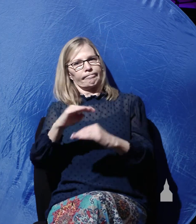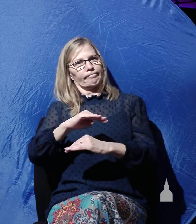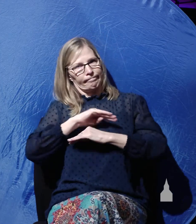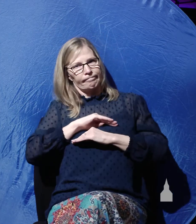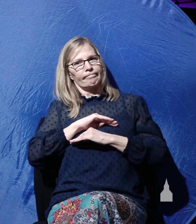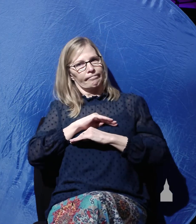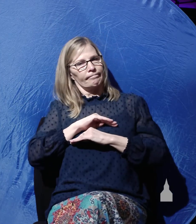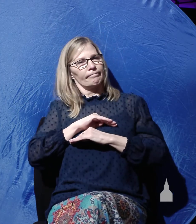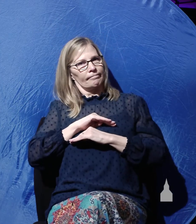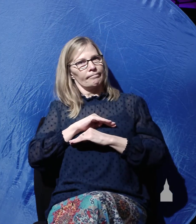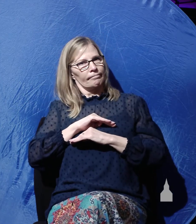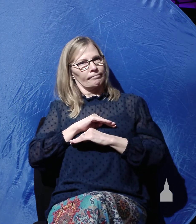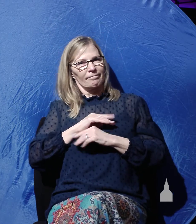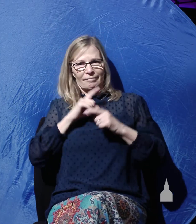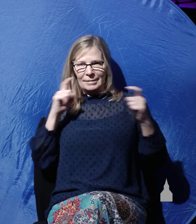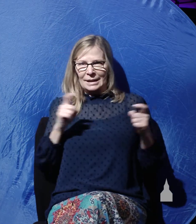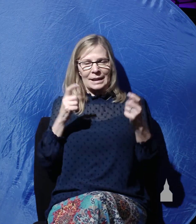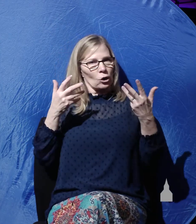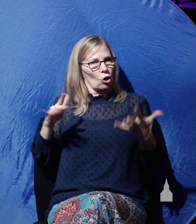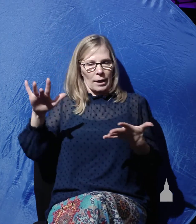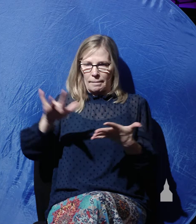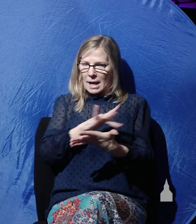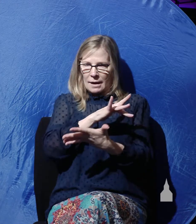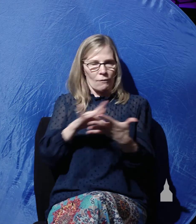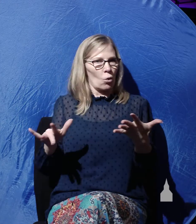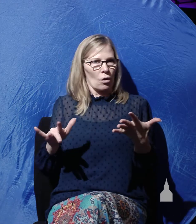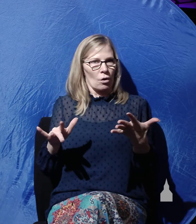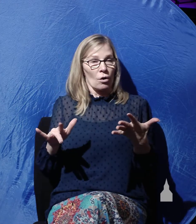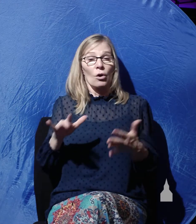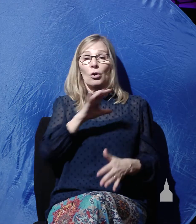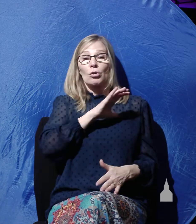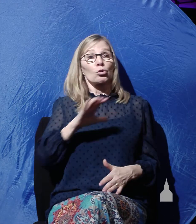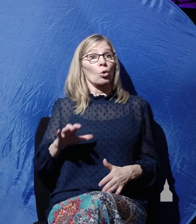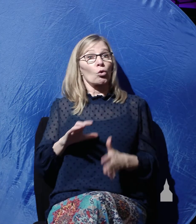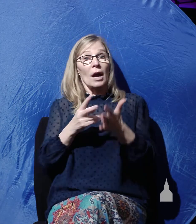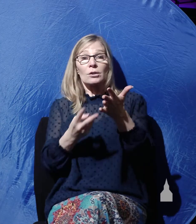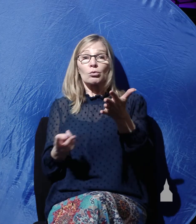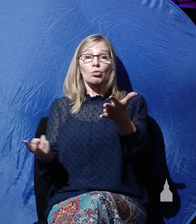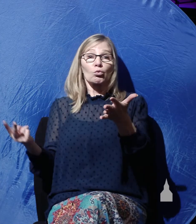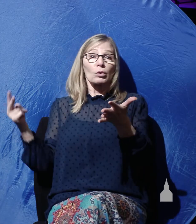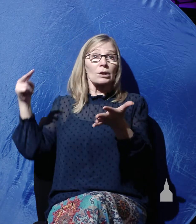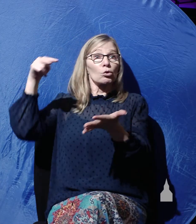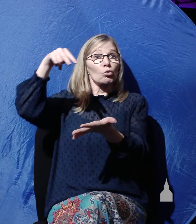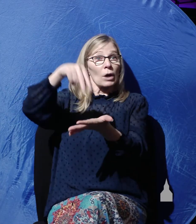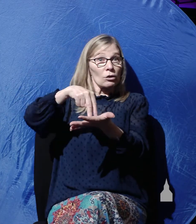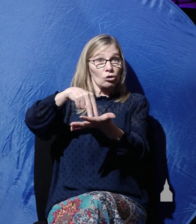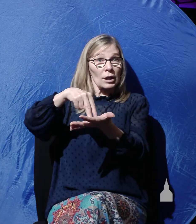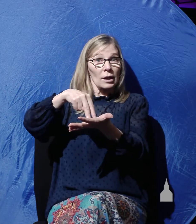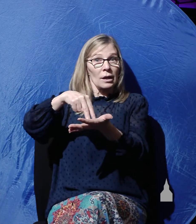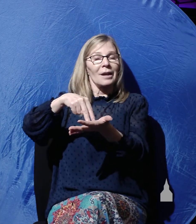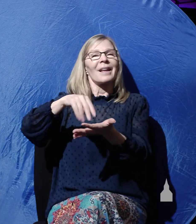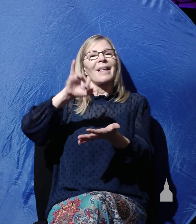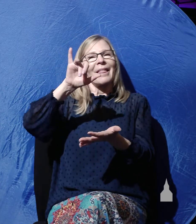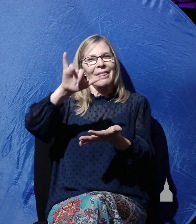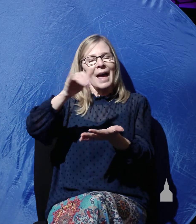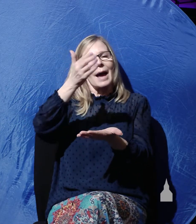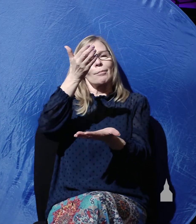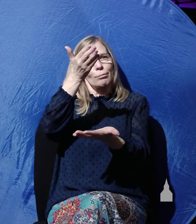satisfied. And the resurrection of Christ, watch this, it proved, it proved that God had